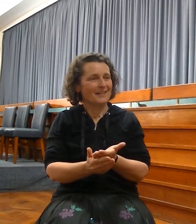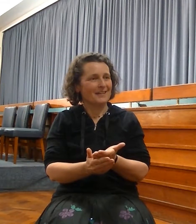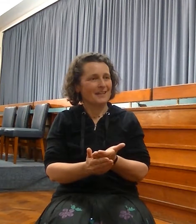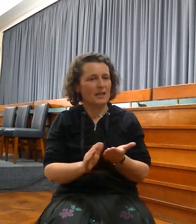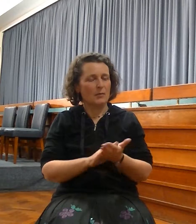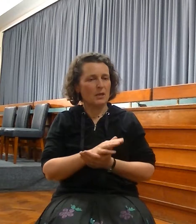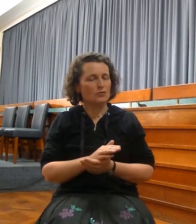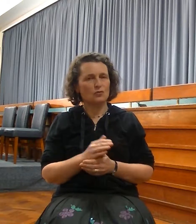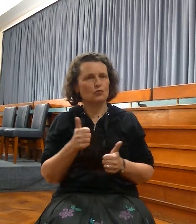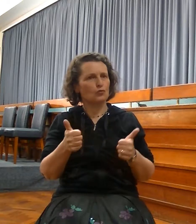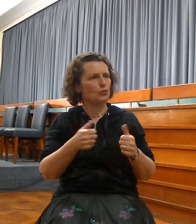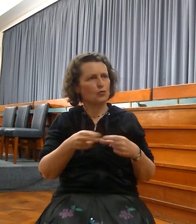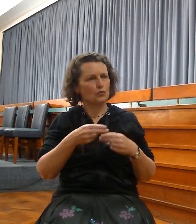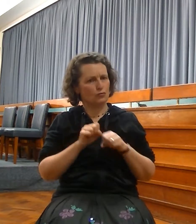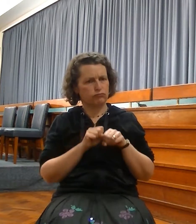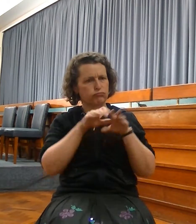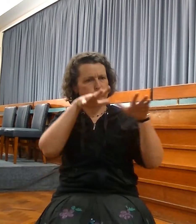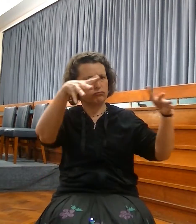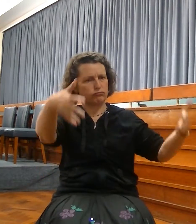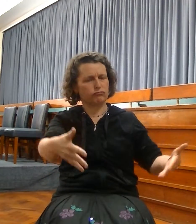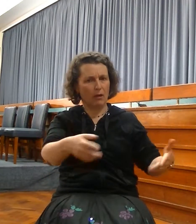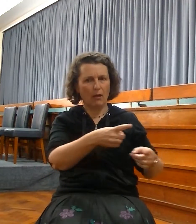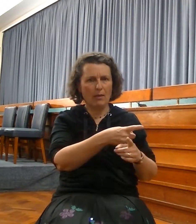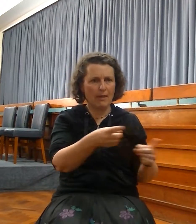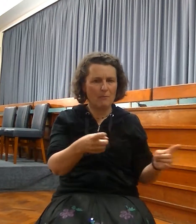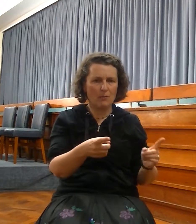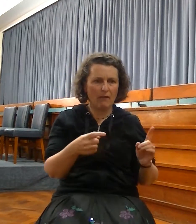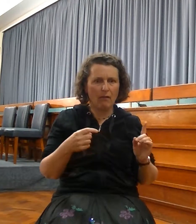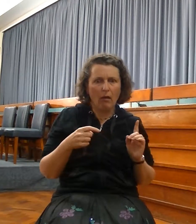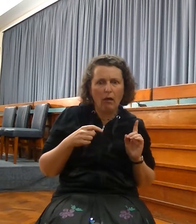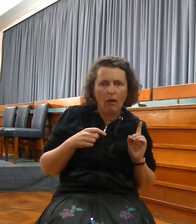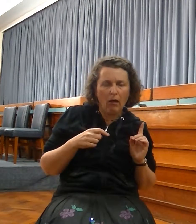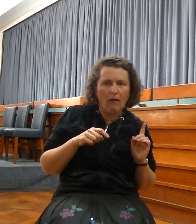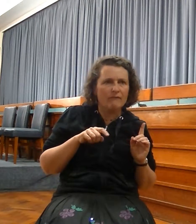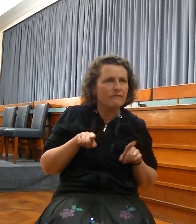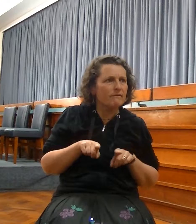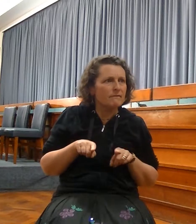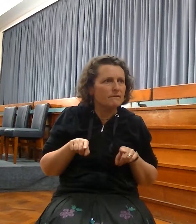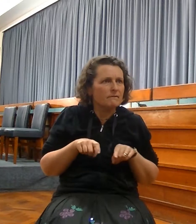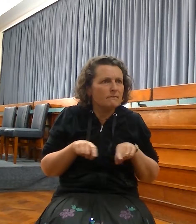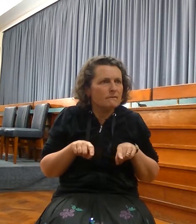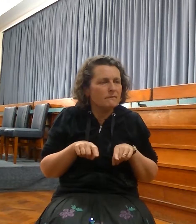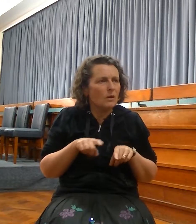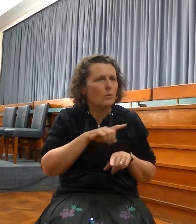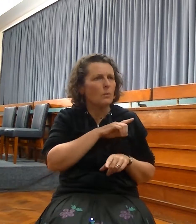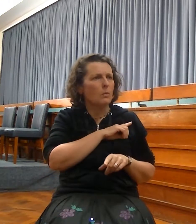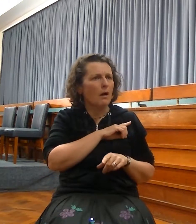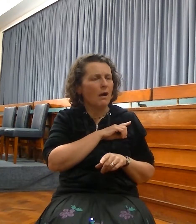them, and they shall fear and tremble like feelings. For all the goodness and for all the